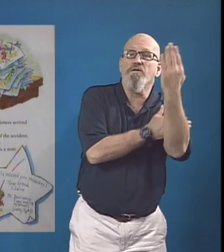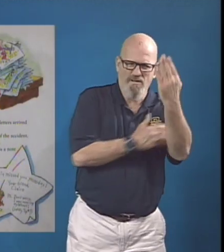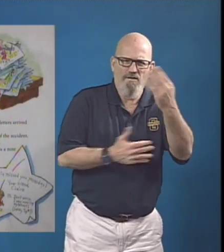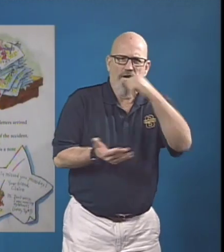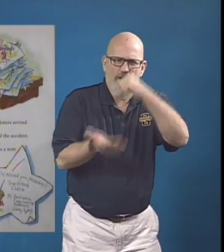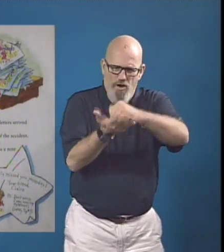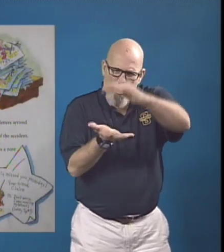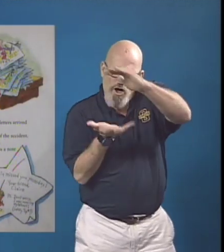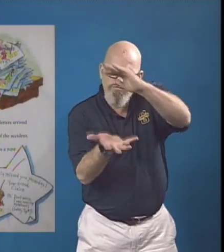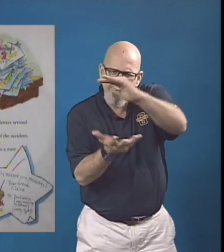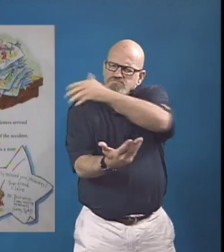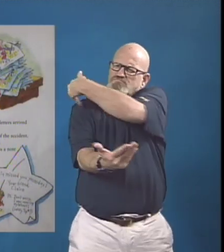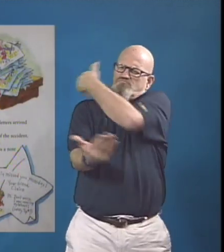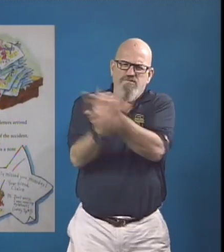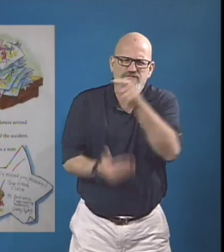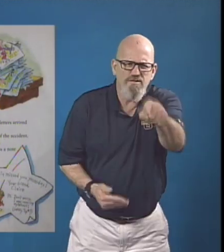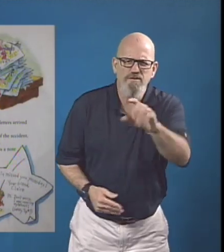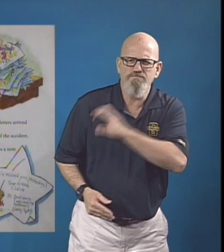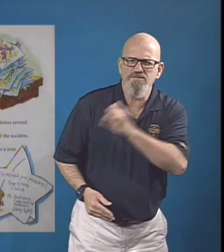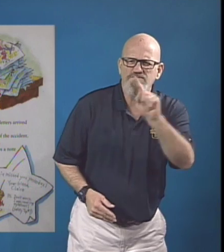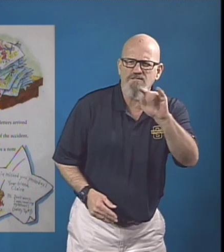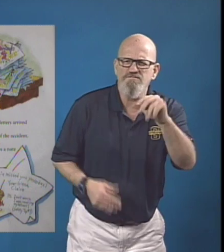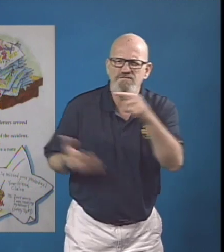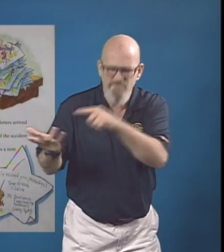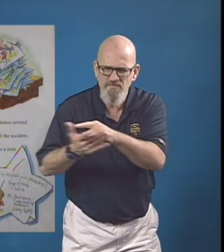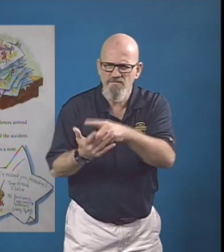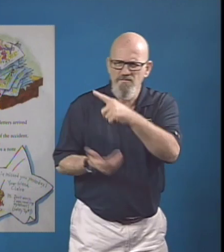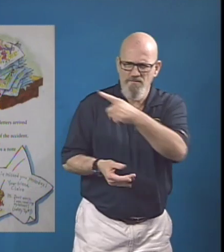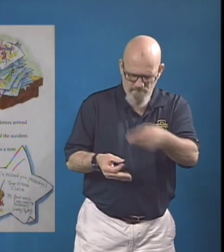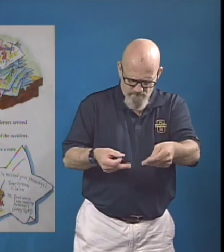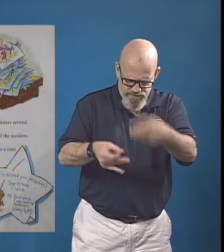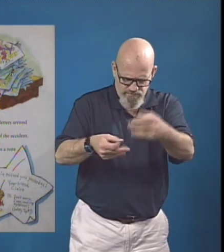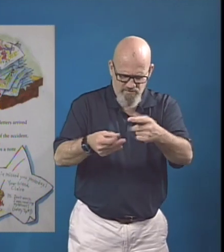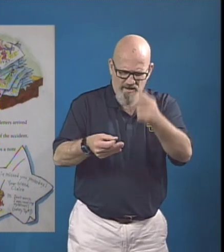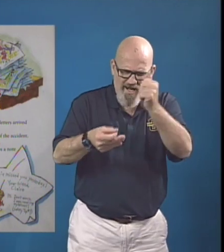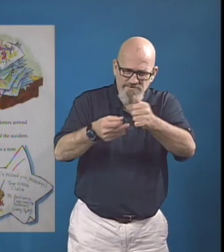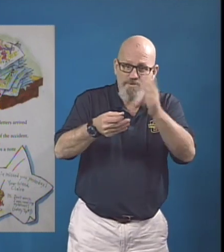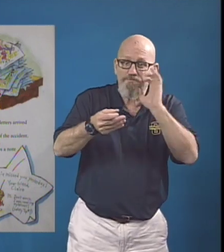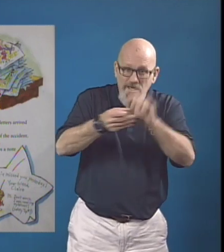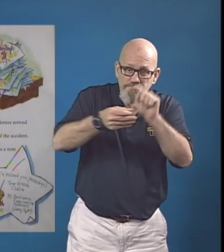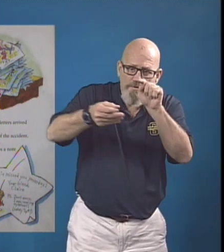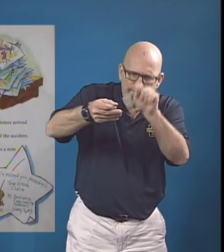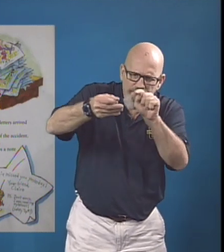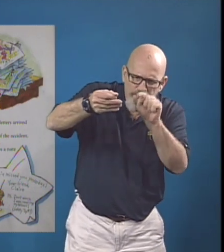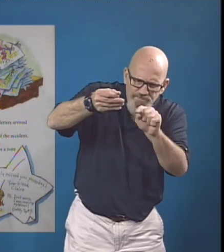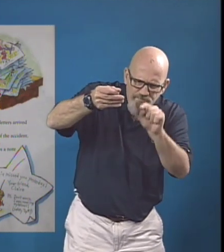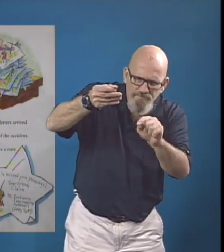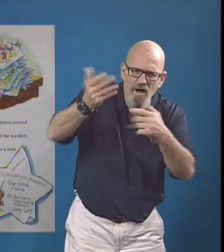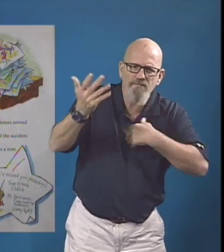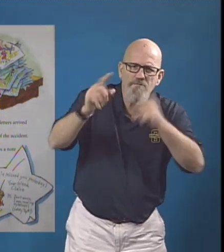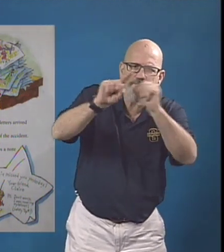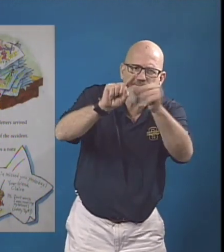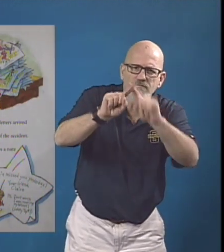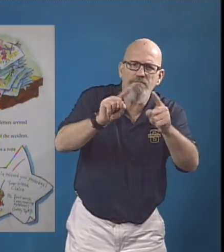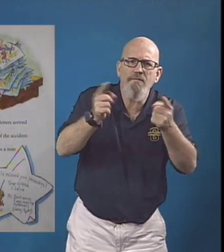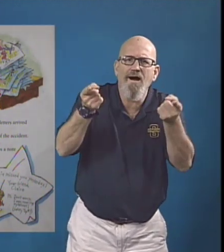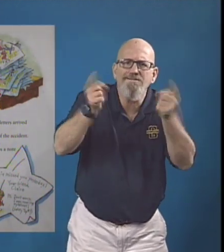The next morning, a pile of letters arrived at the police station. Every letter had a drawing of the accident.